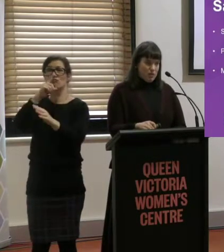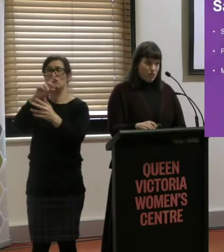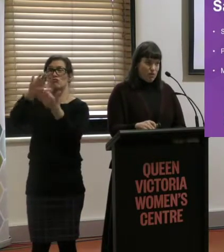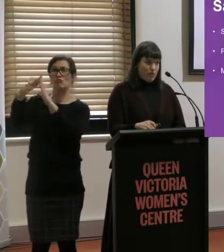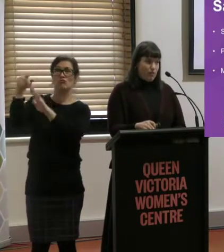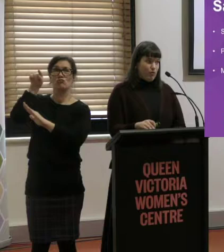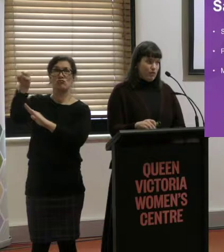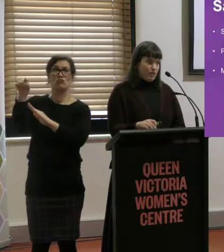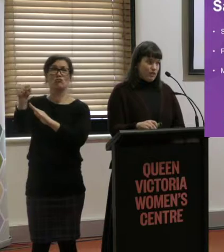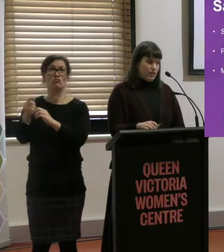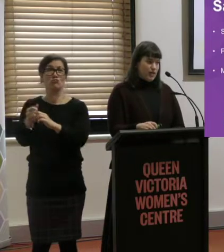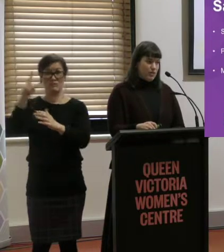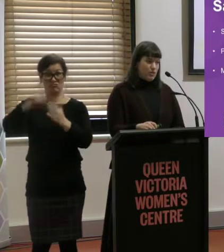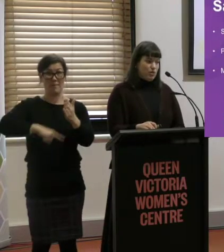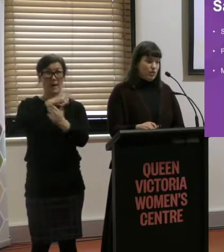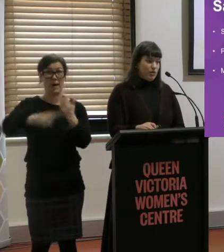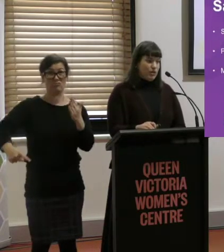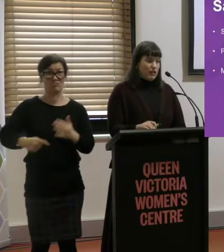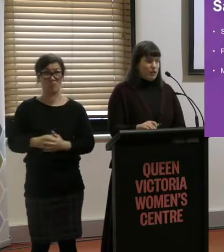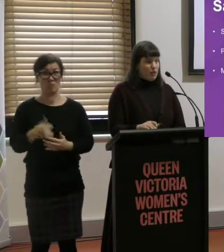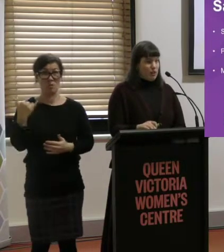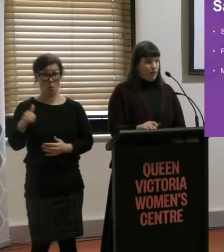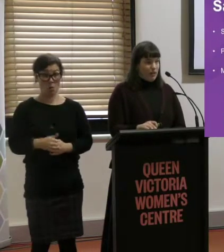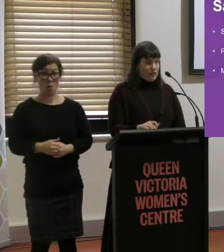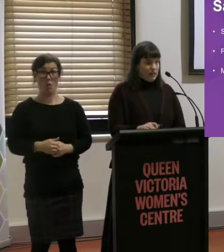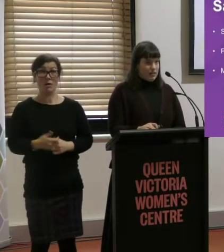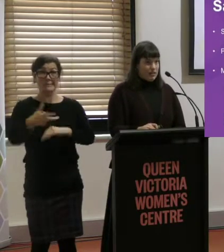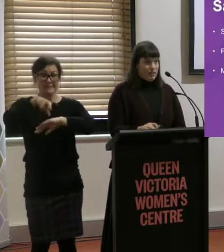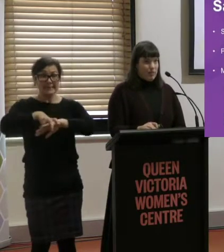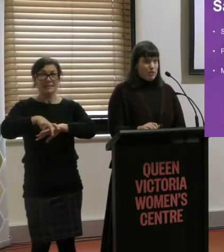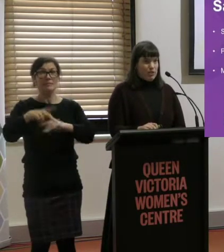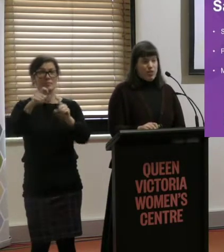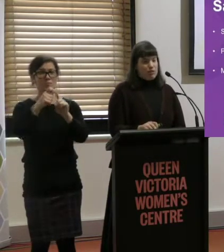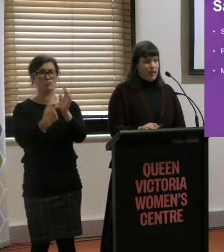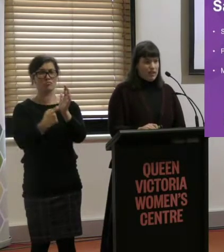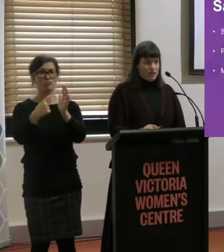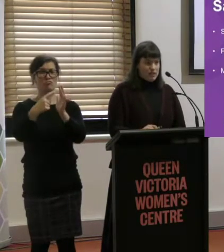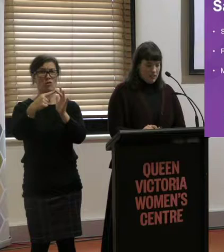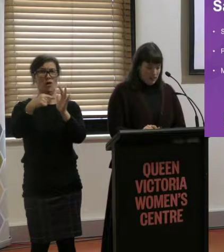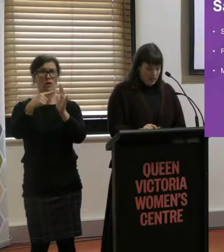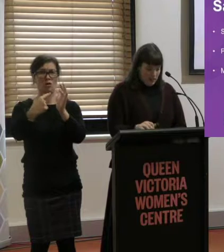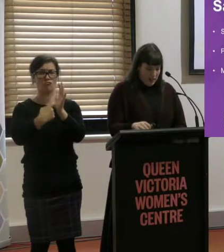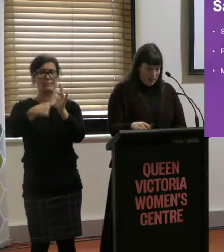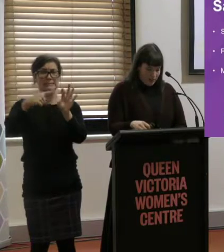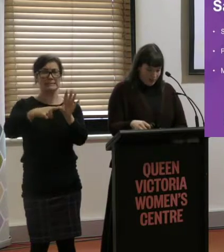discriminatory, refusing to give up priority seats and altercations